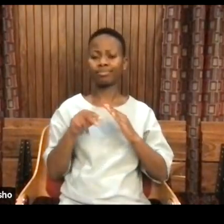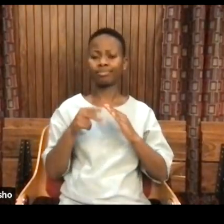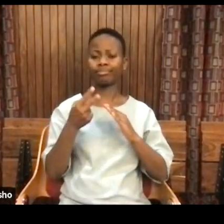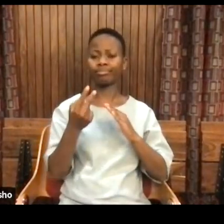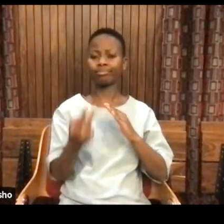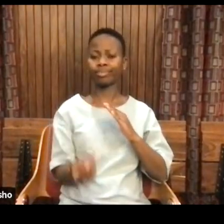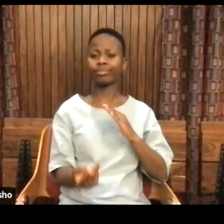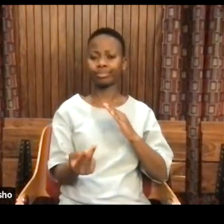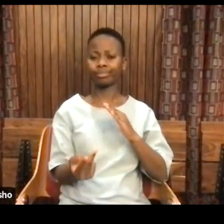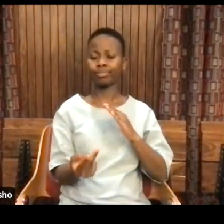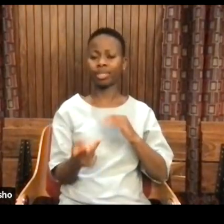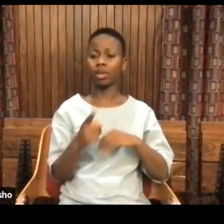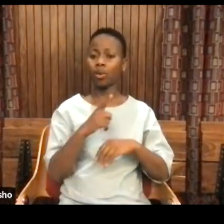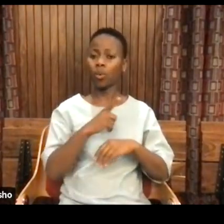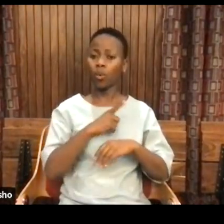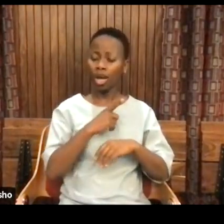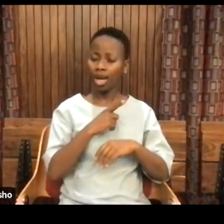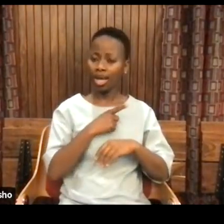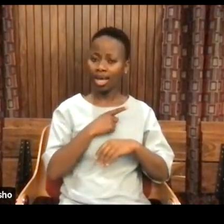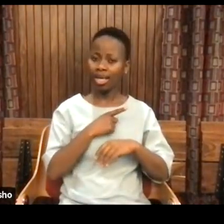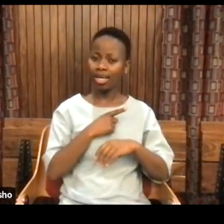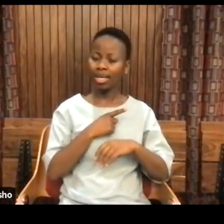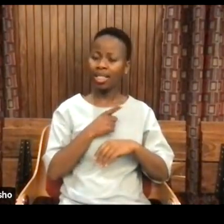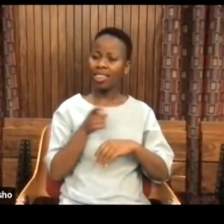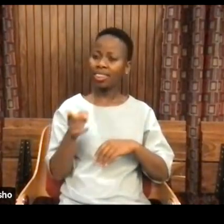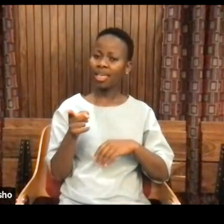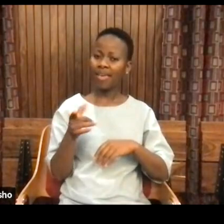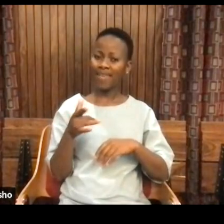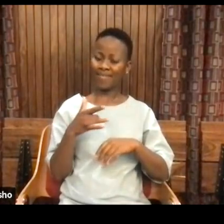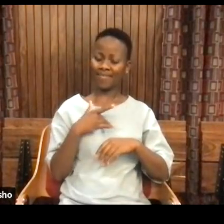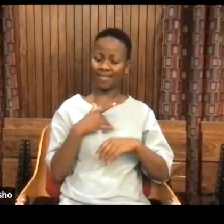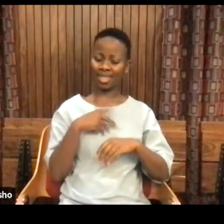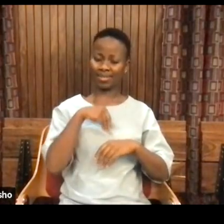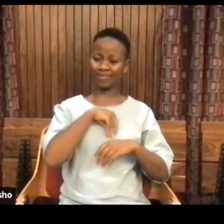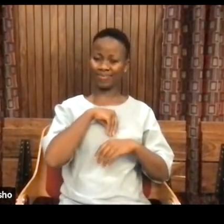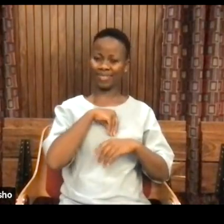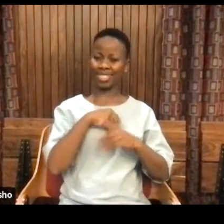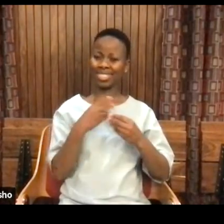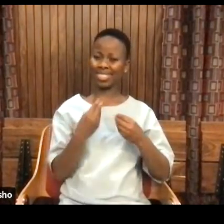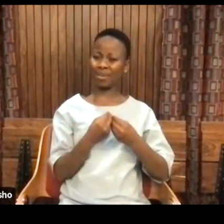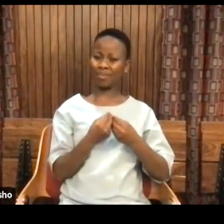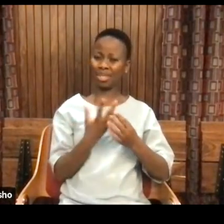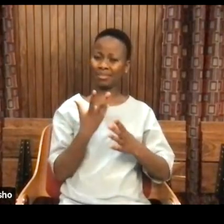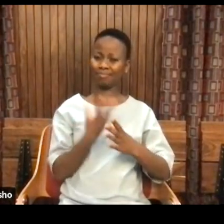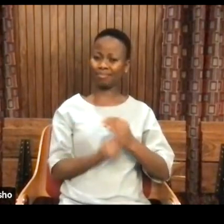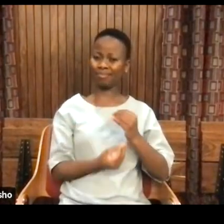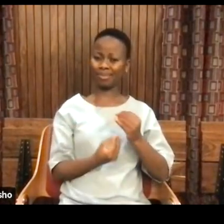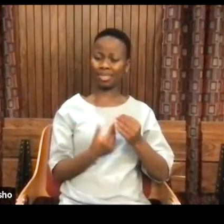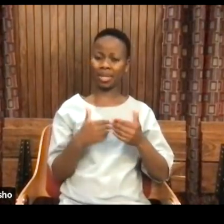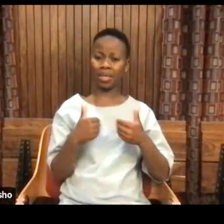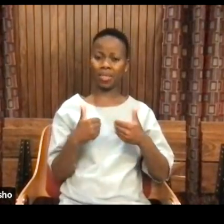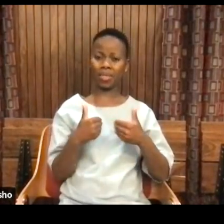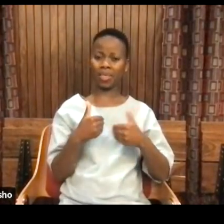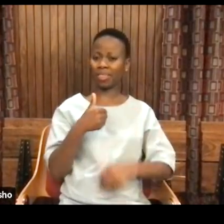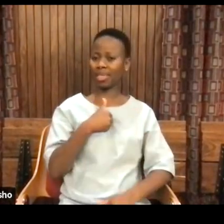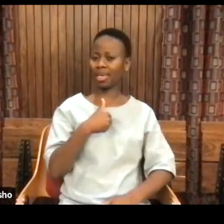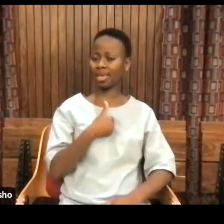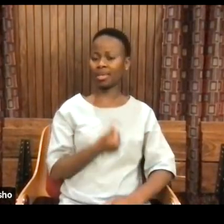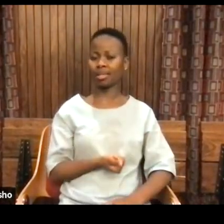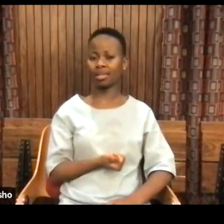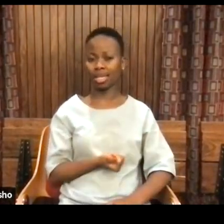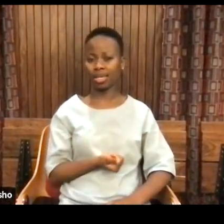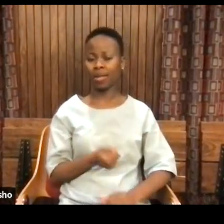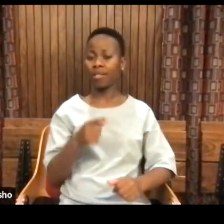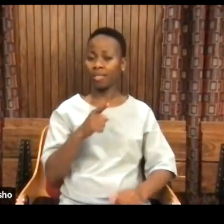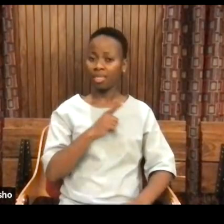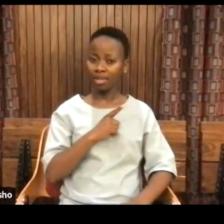And the reason is because there's something fundamentally absent in their existence. You see, there's a reason why in